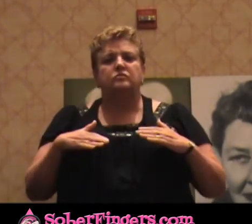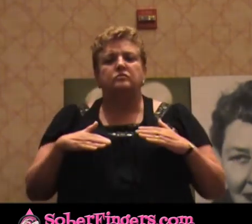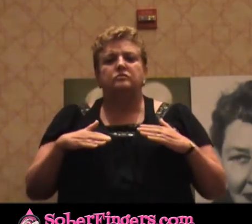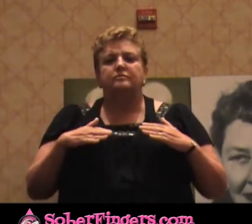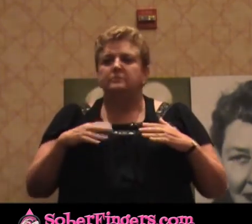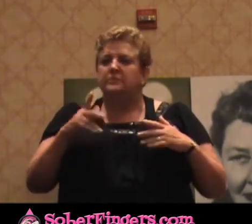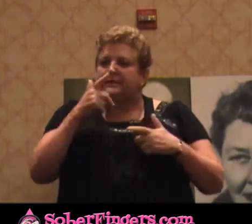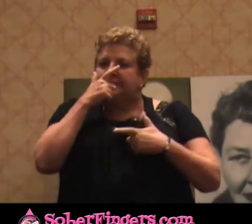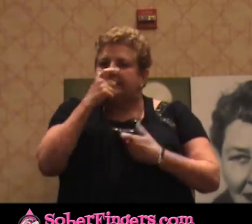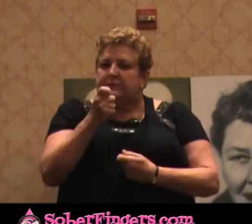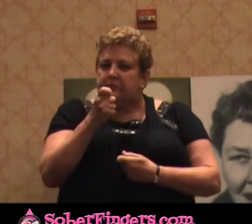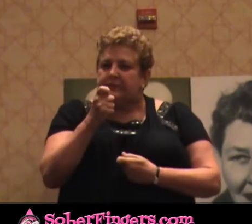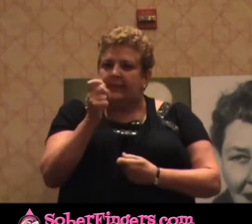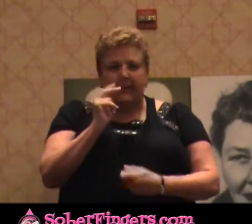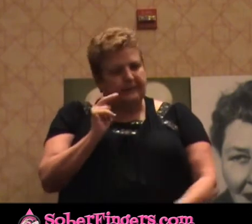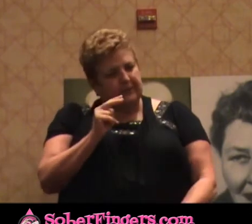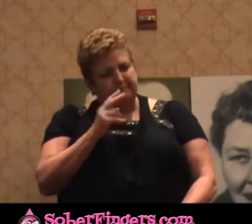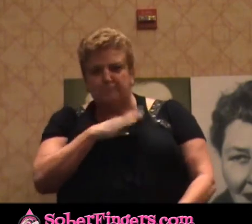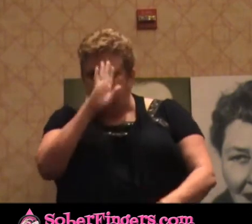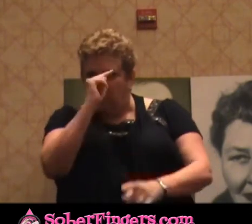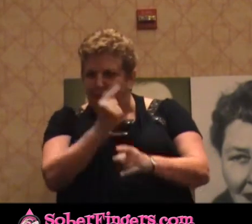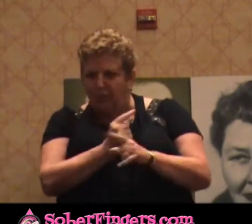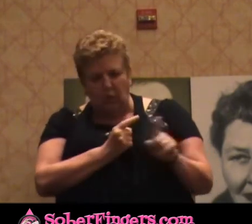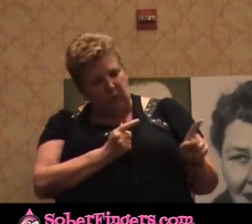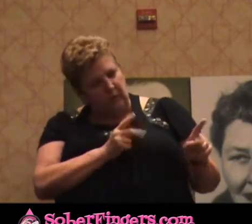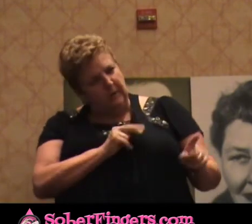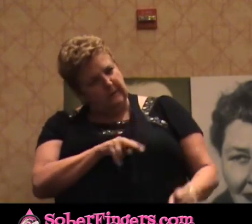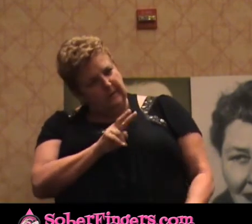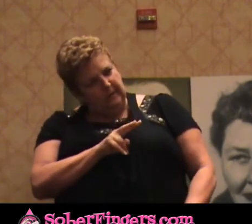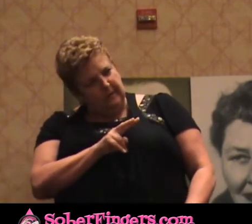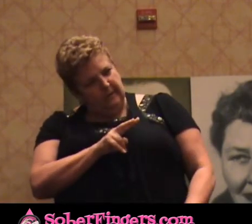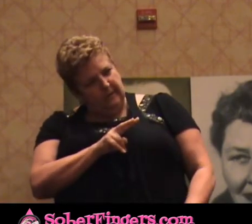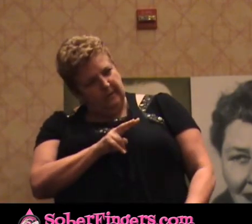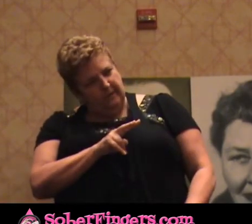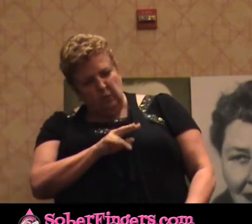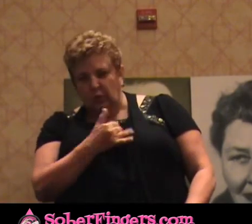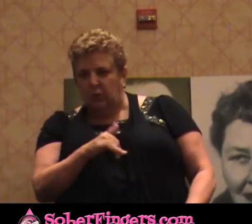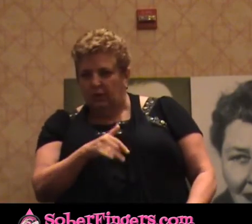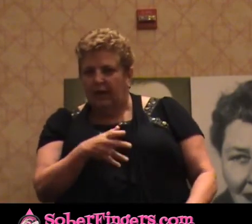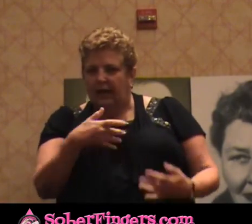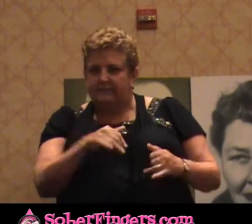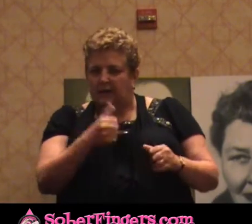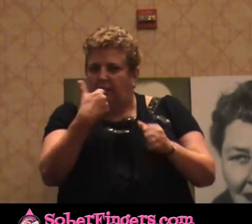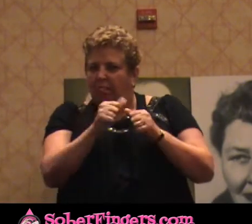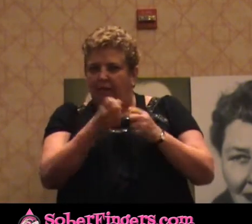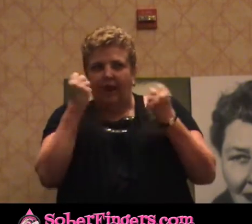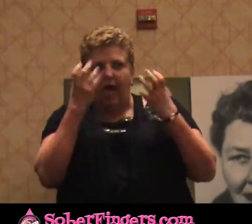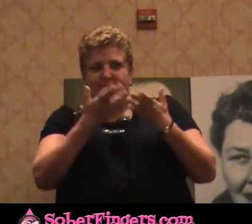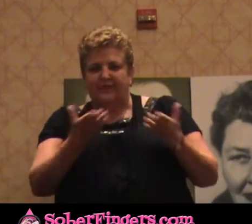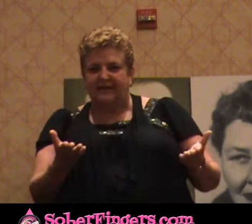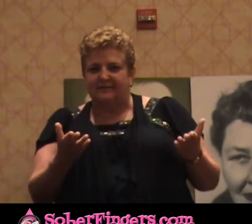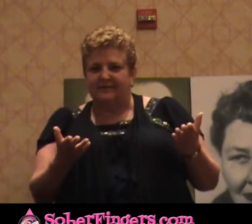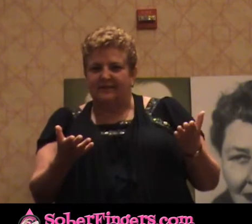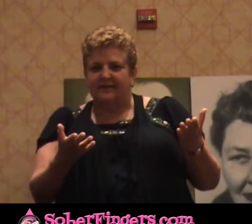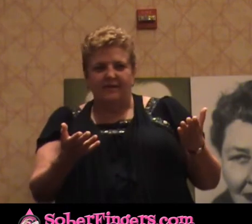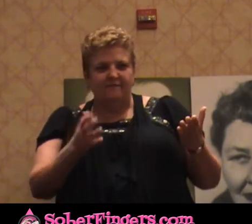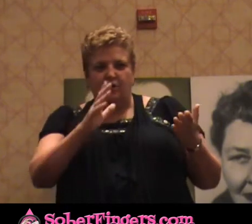when I look at my brother. He reminds me of a lot of things that I've forgotten because I lived 24, 25 years in Abraga.